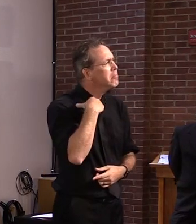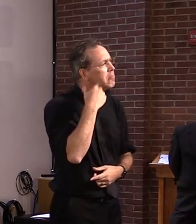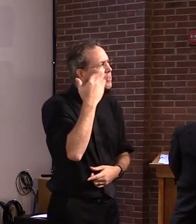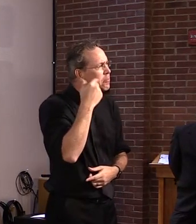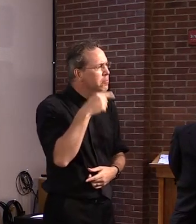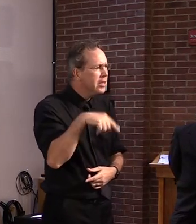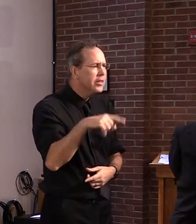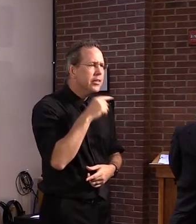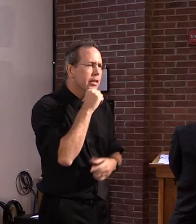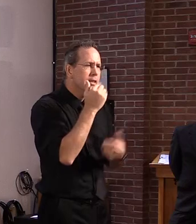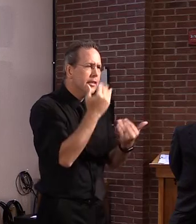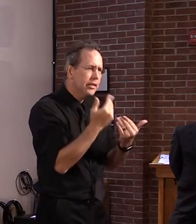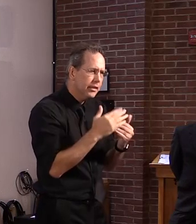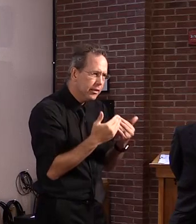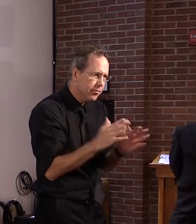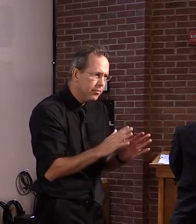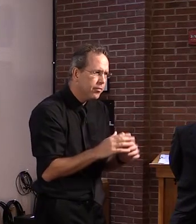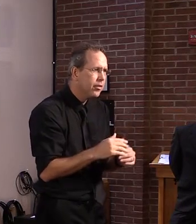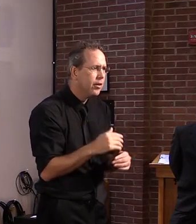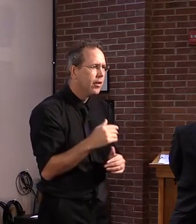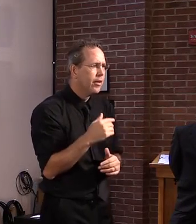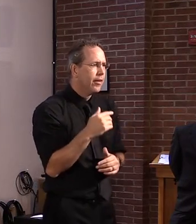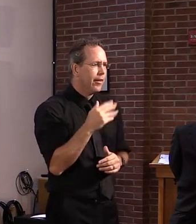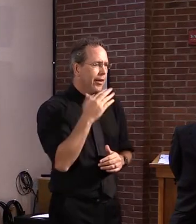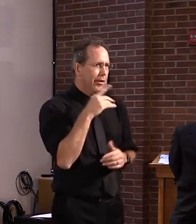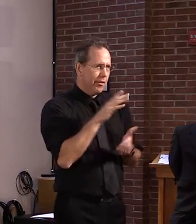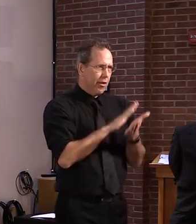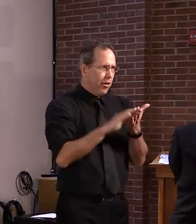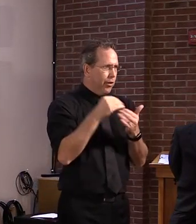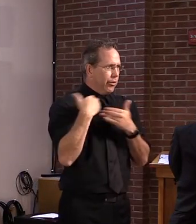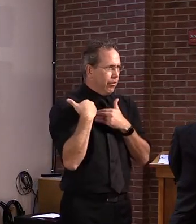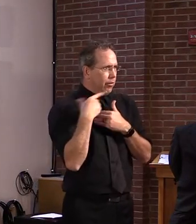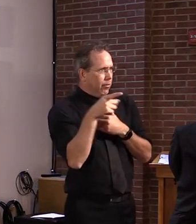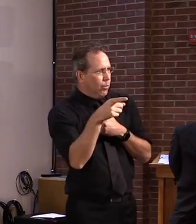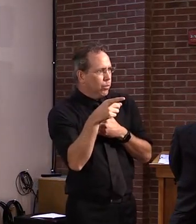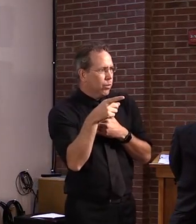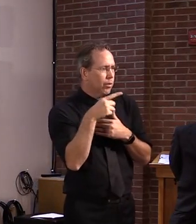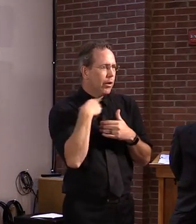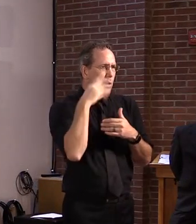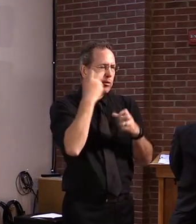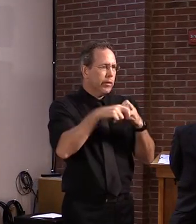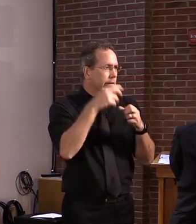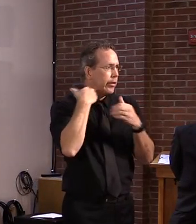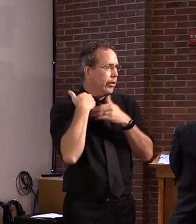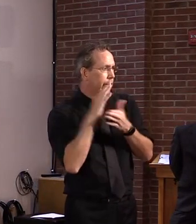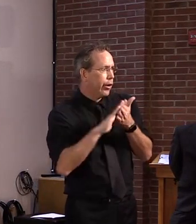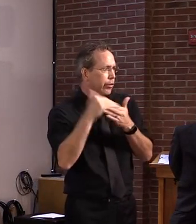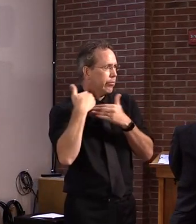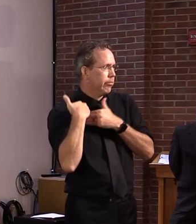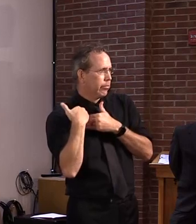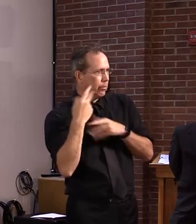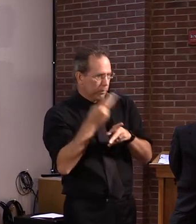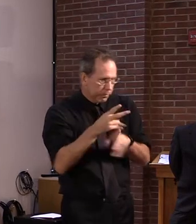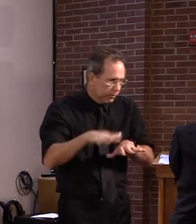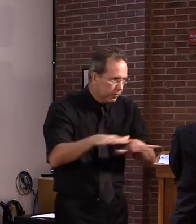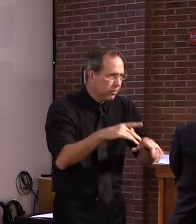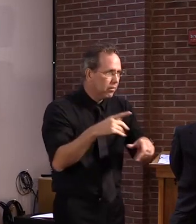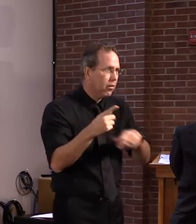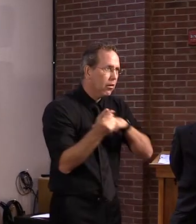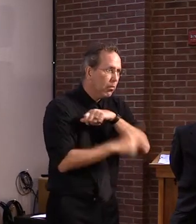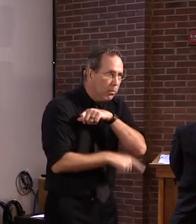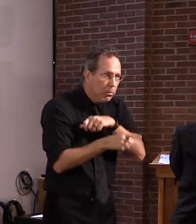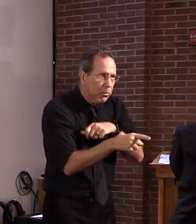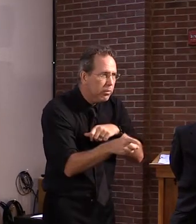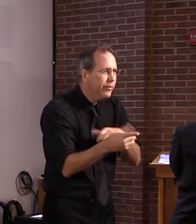them, uh, to make sure that they take appropriate action. When they see that there are infractions to their restrictions and guidelines.